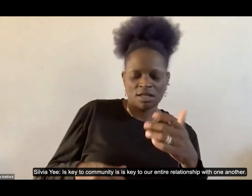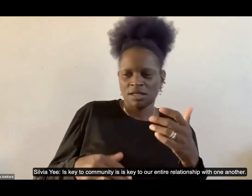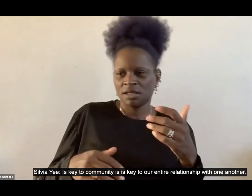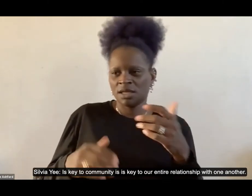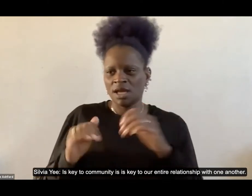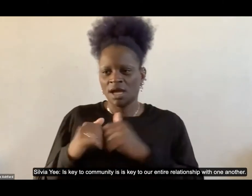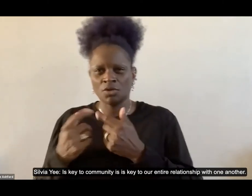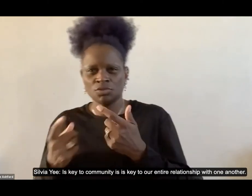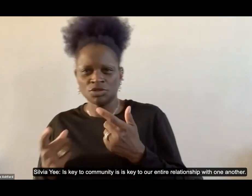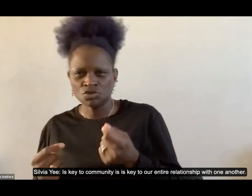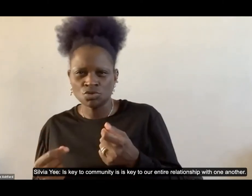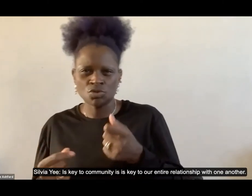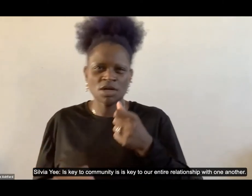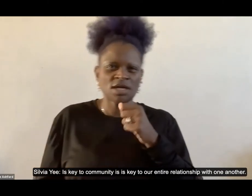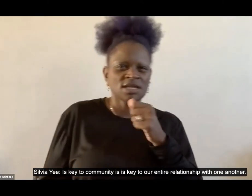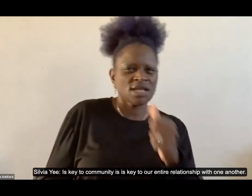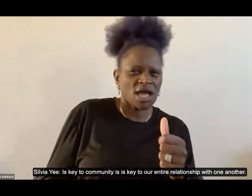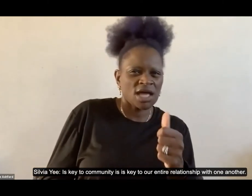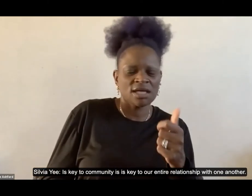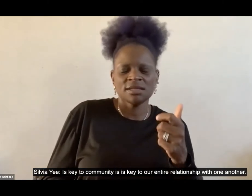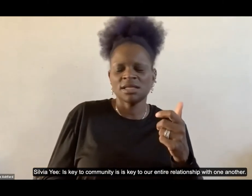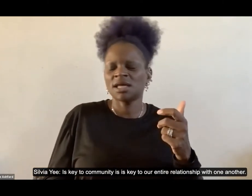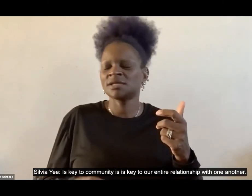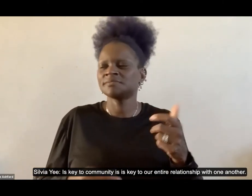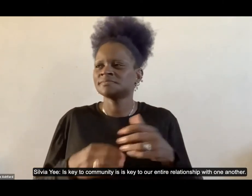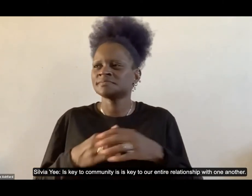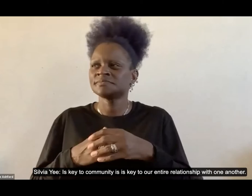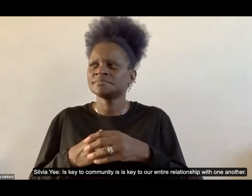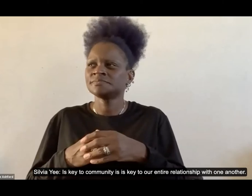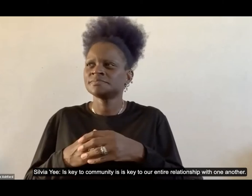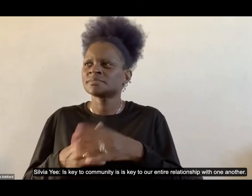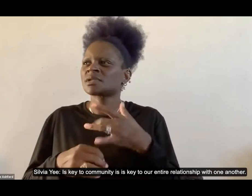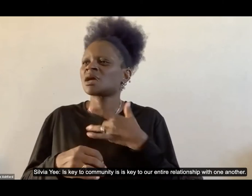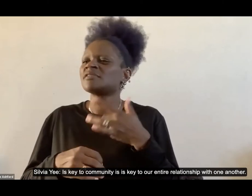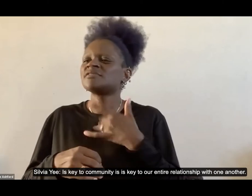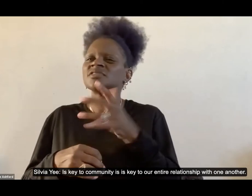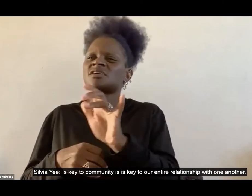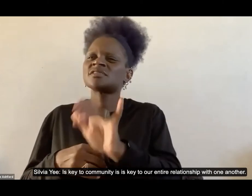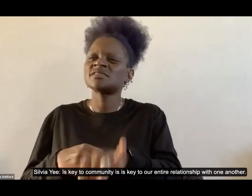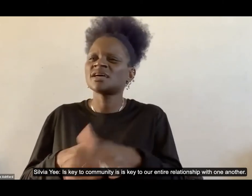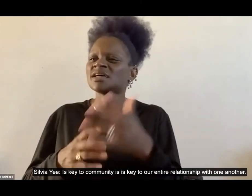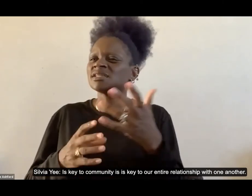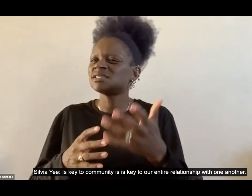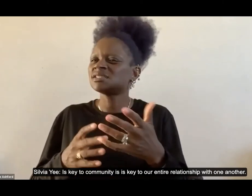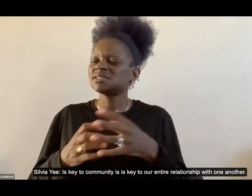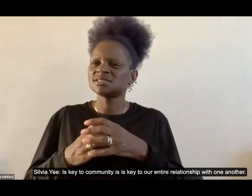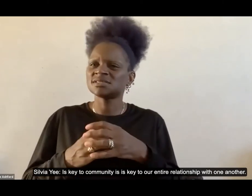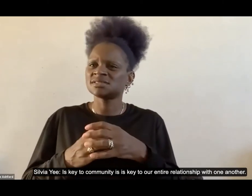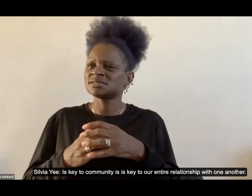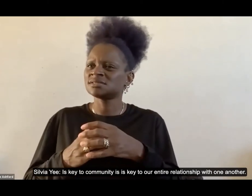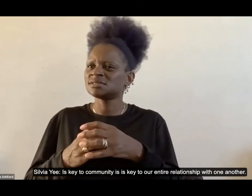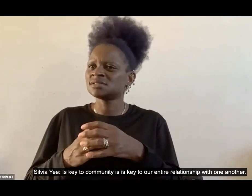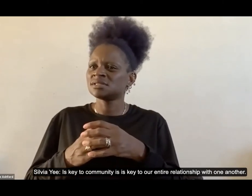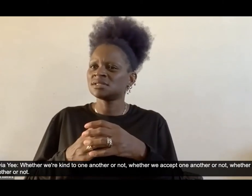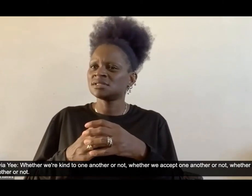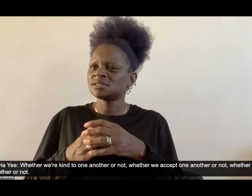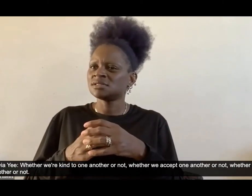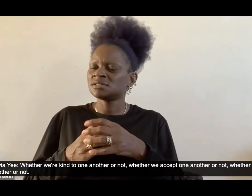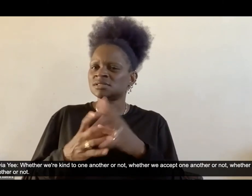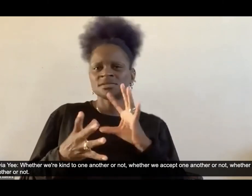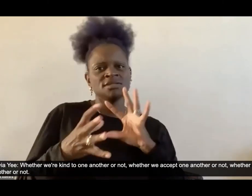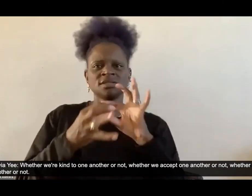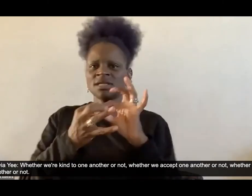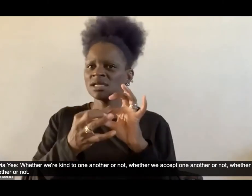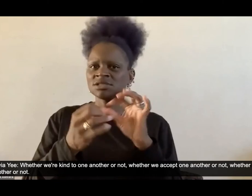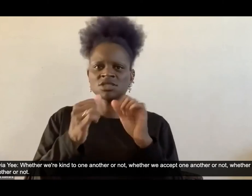is key to community is is key to our interrelationship with one another whether we're